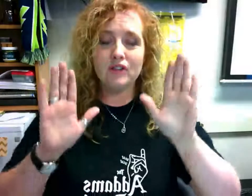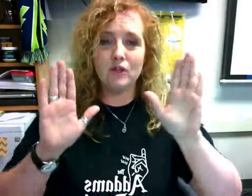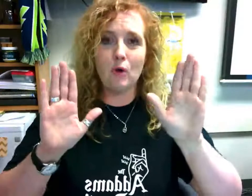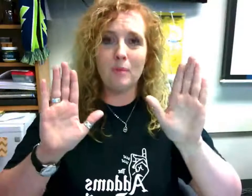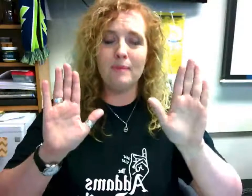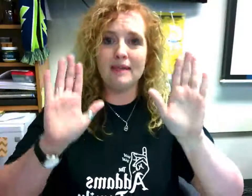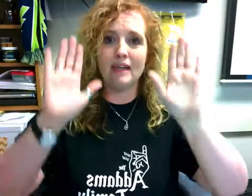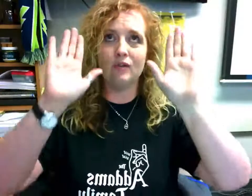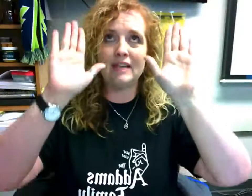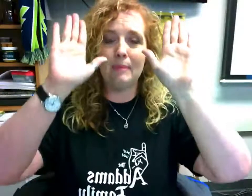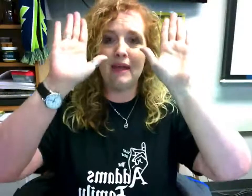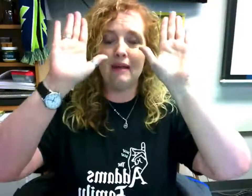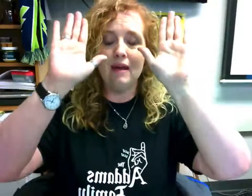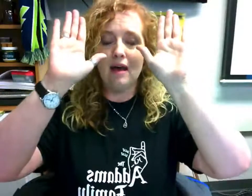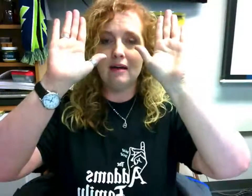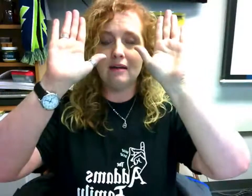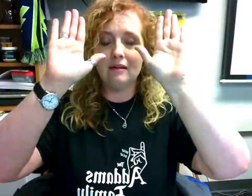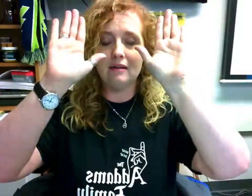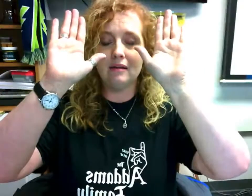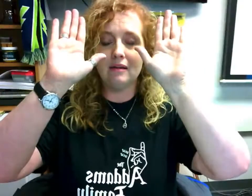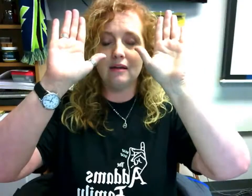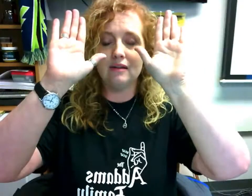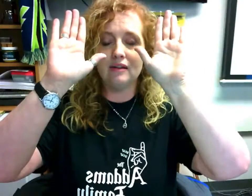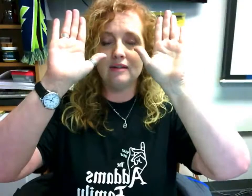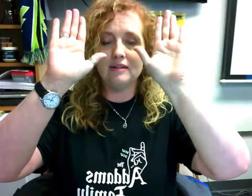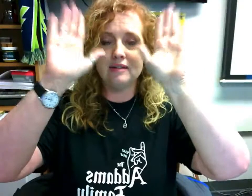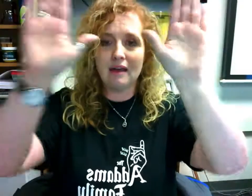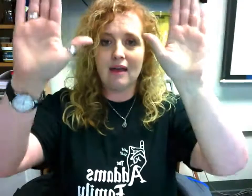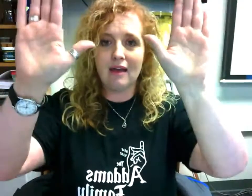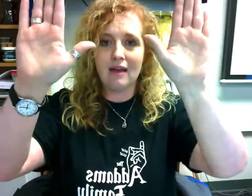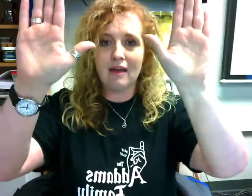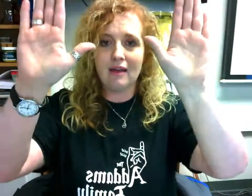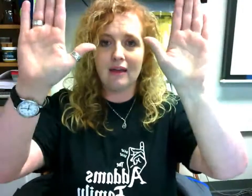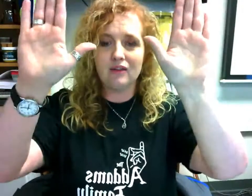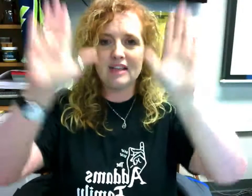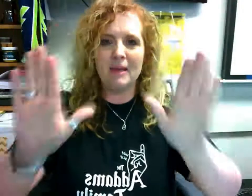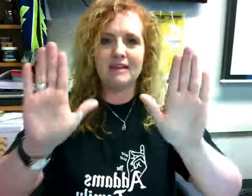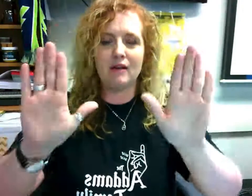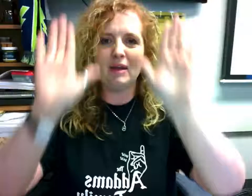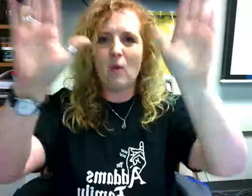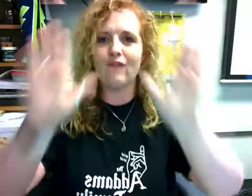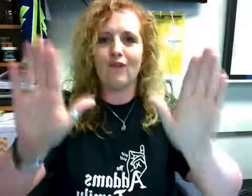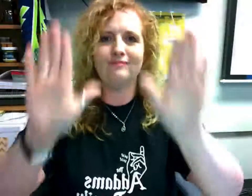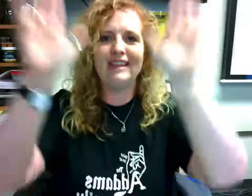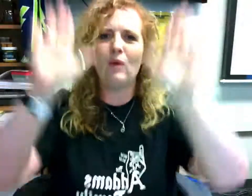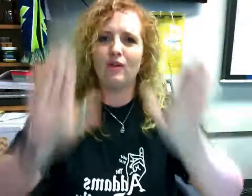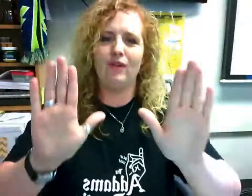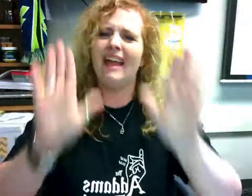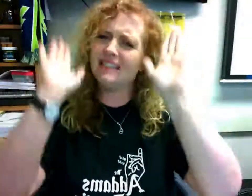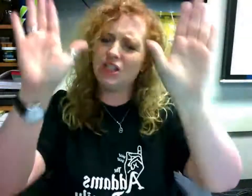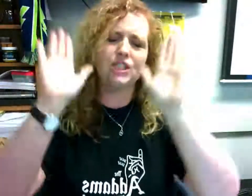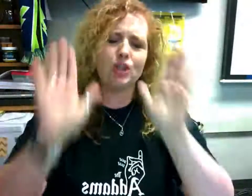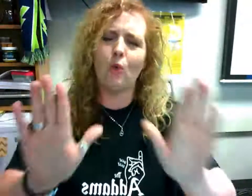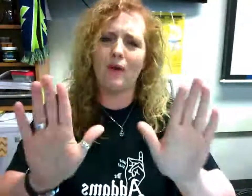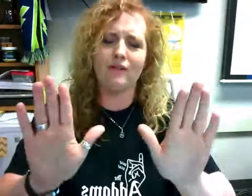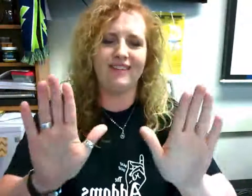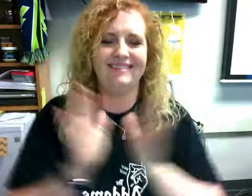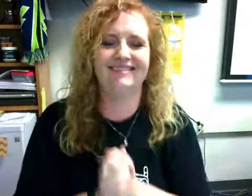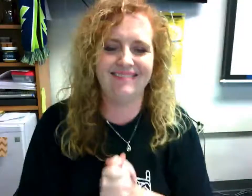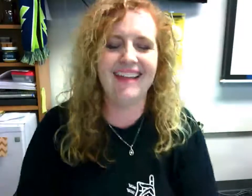you're hitting it and going up so happy happy next is wonderful it's two